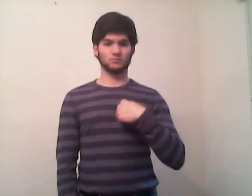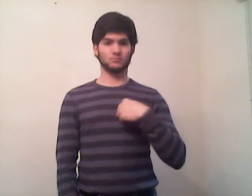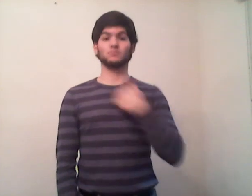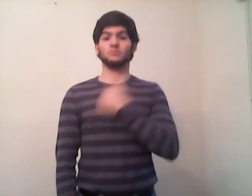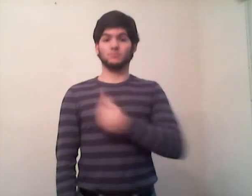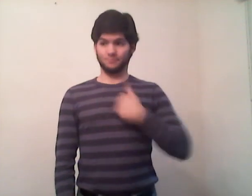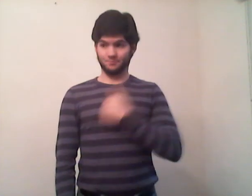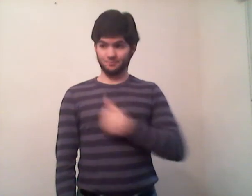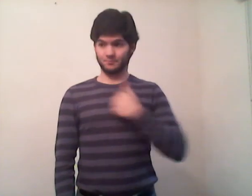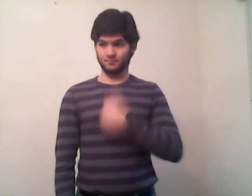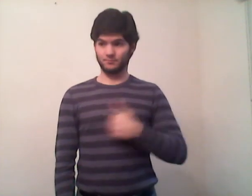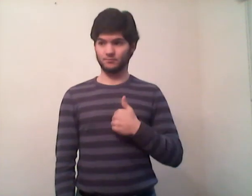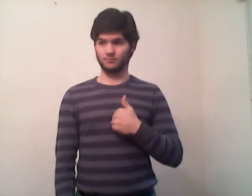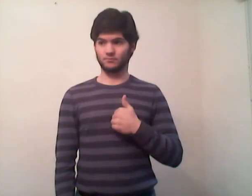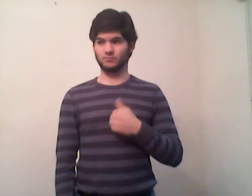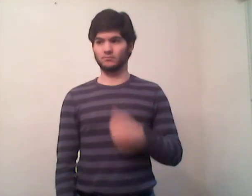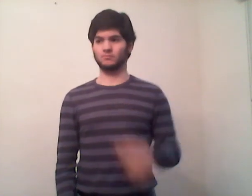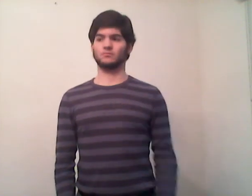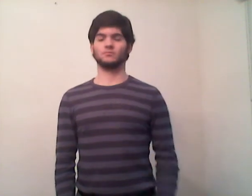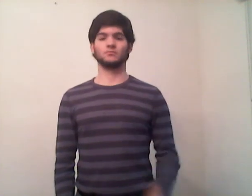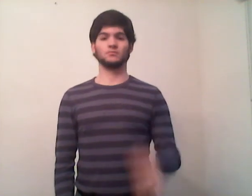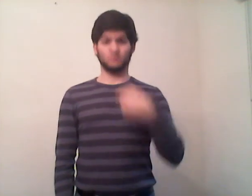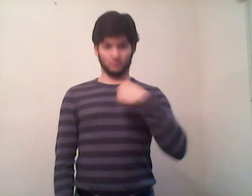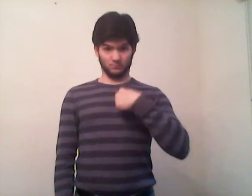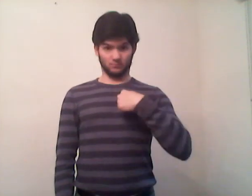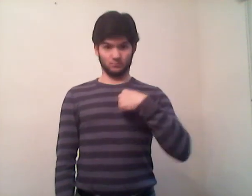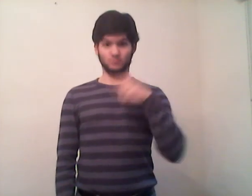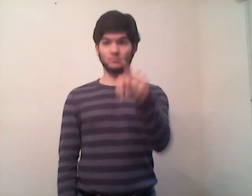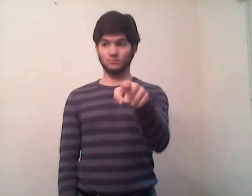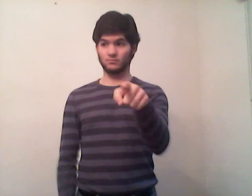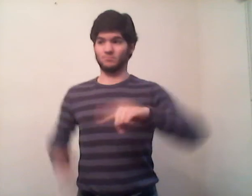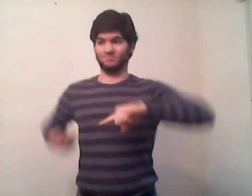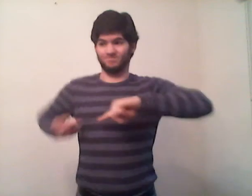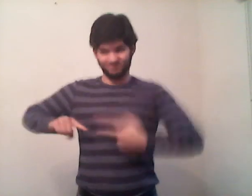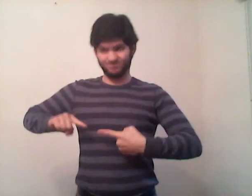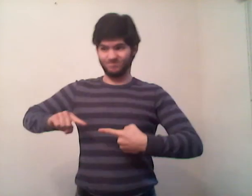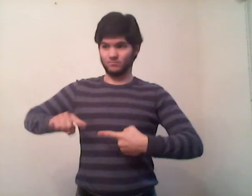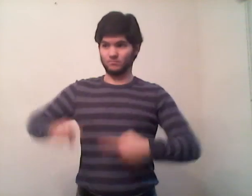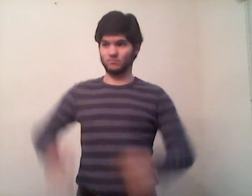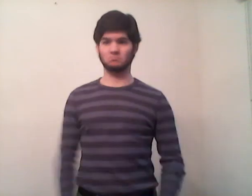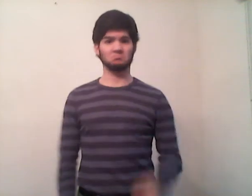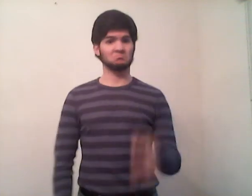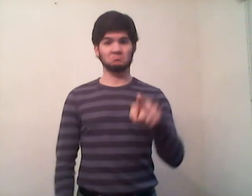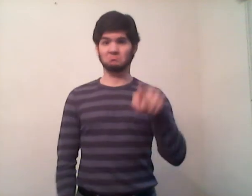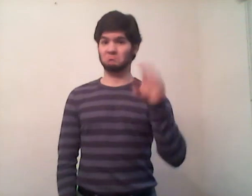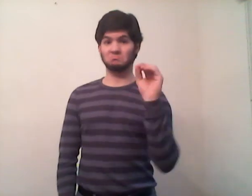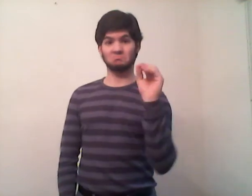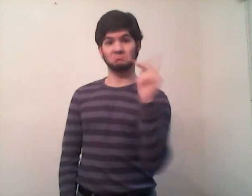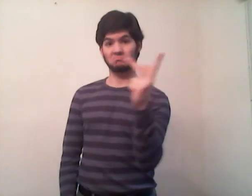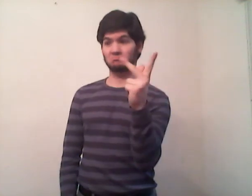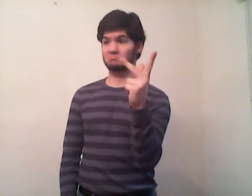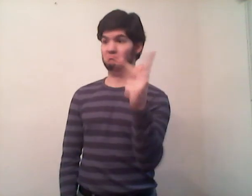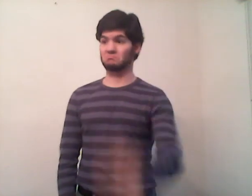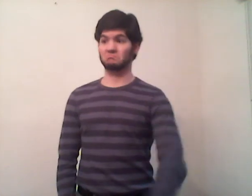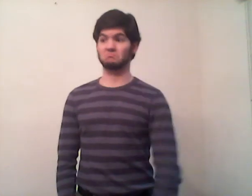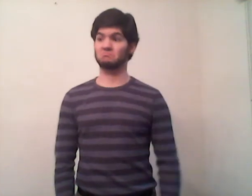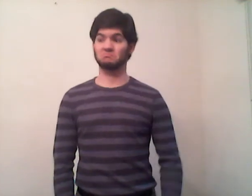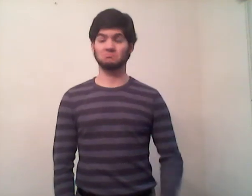story For breaking your heart When it's no matter The clarity